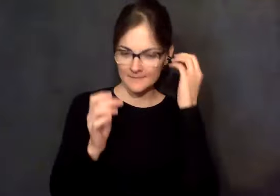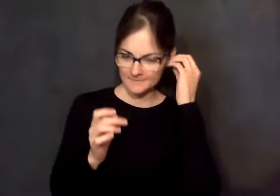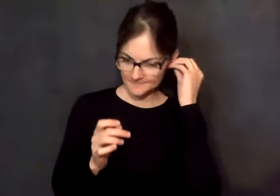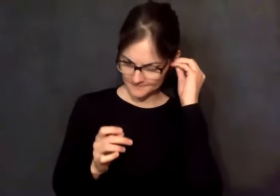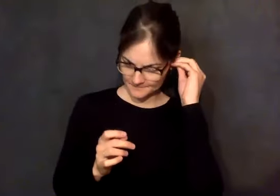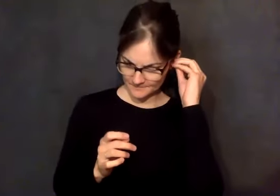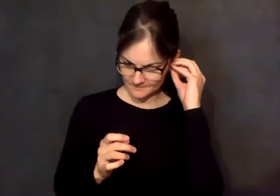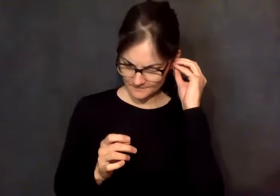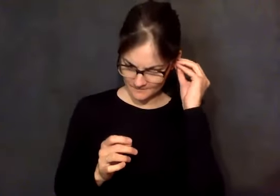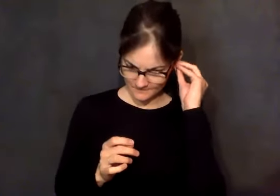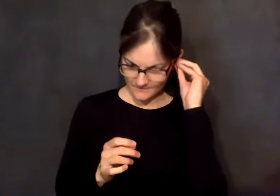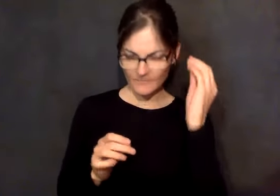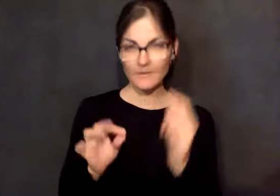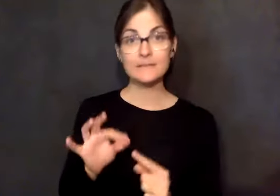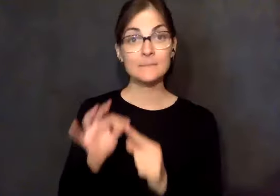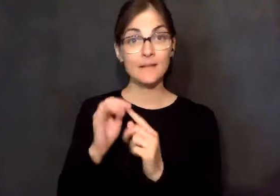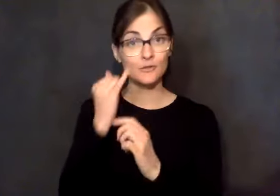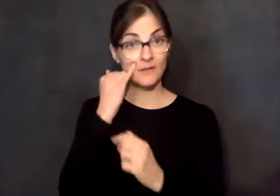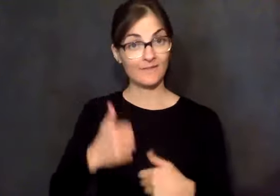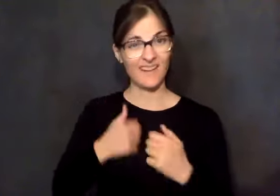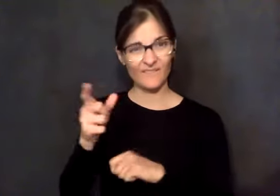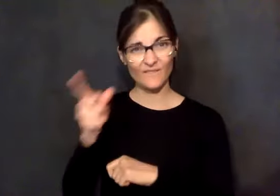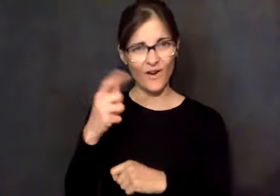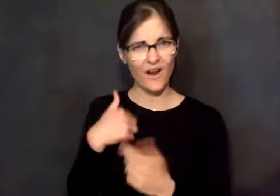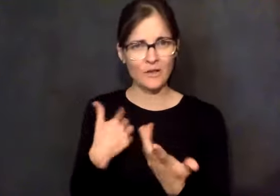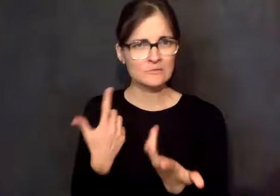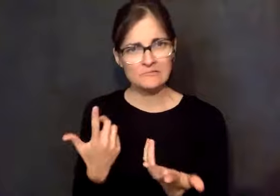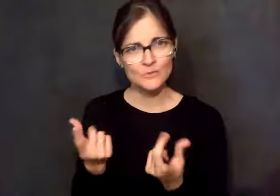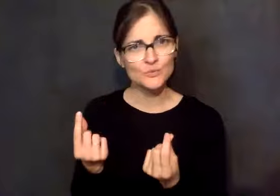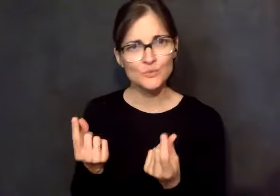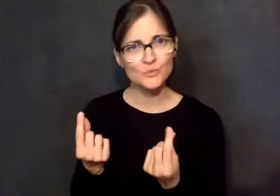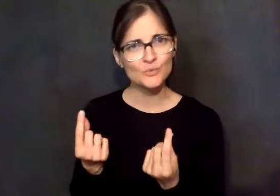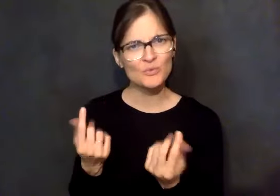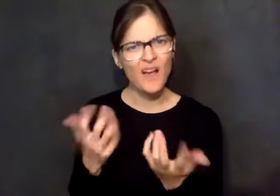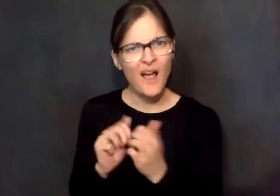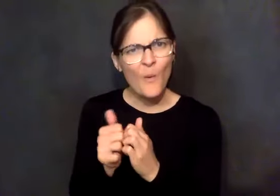especially if it's out of, away from where you are. And I said, it's real simple.